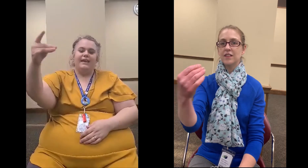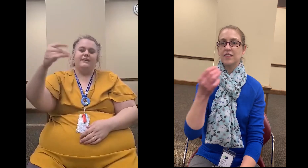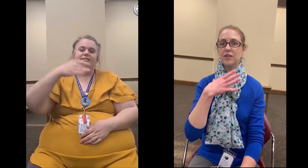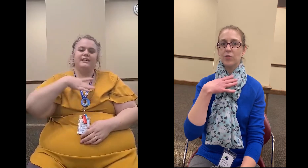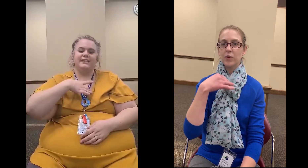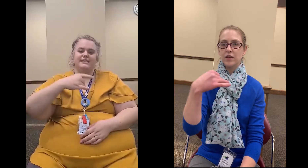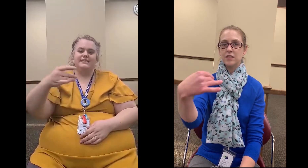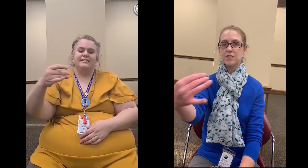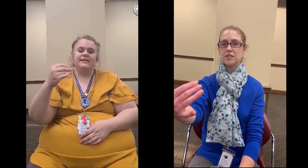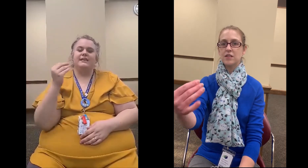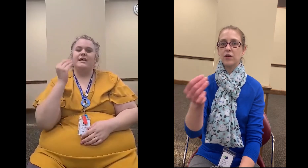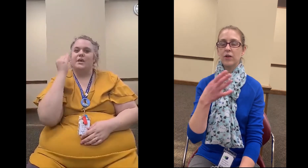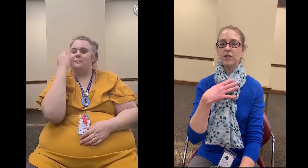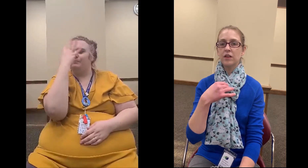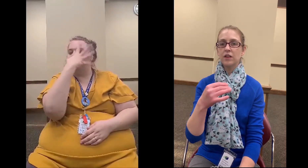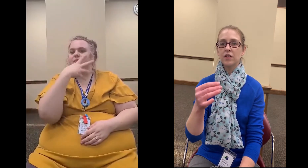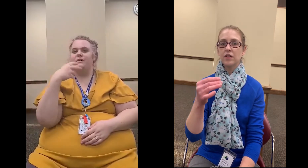like this beautiful